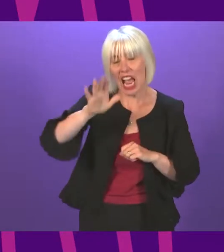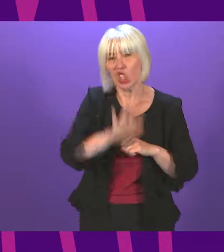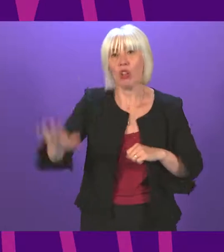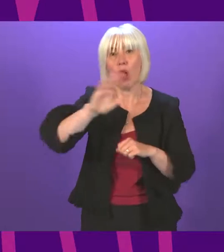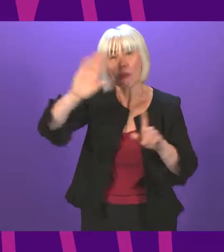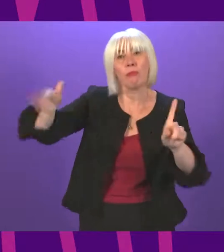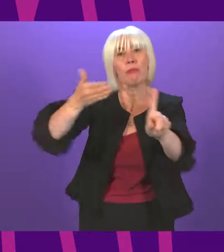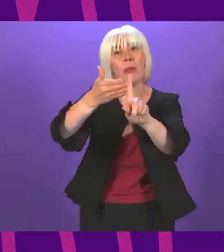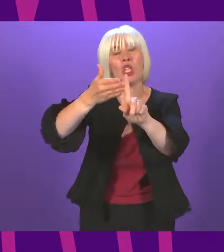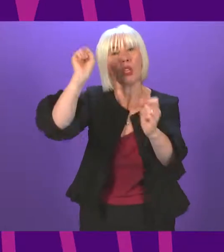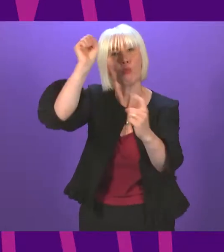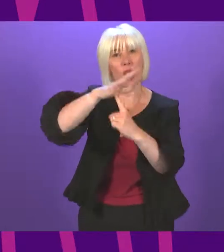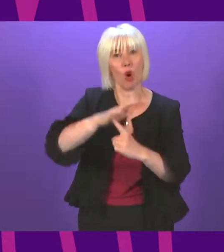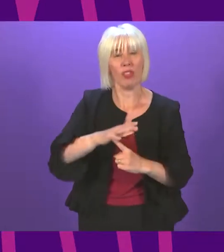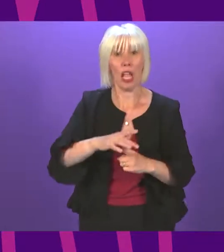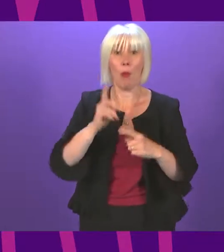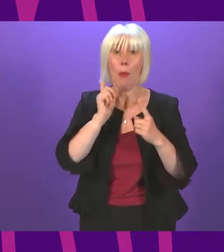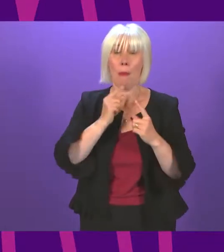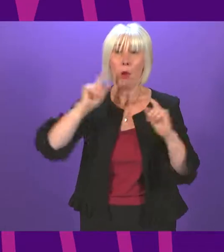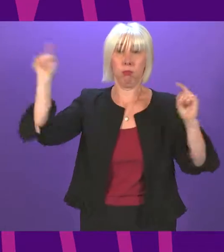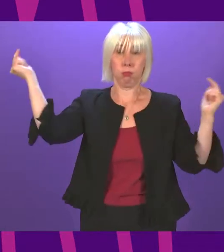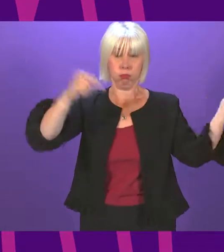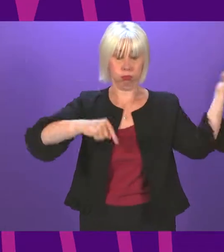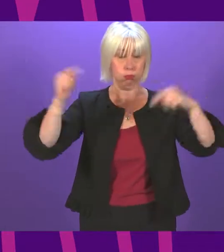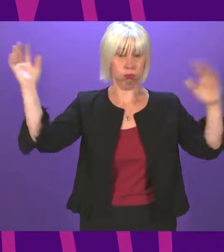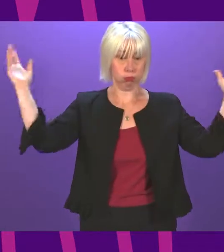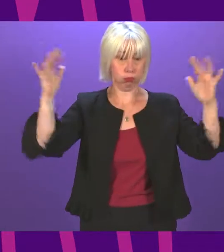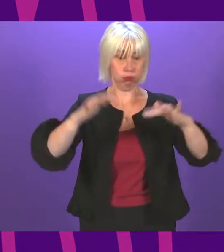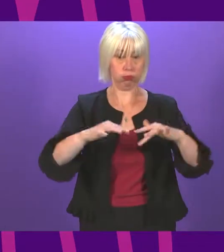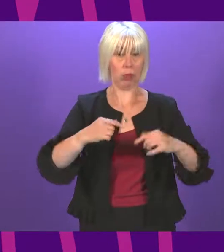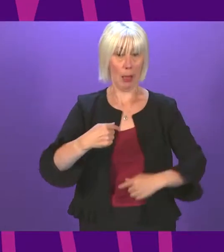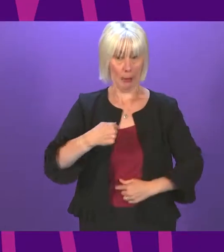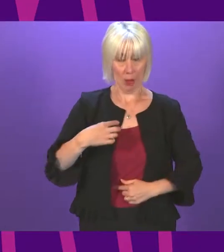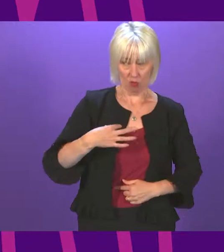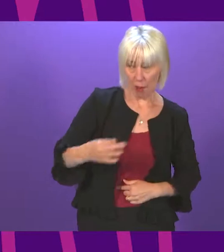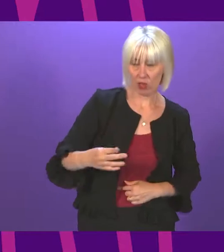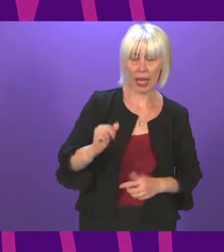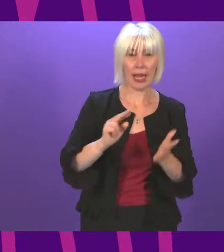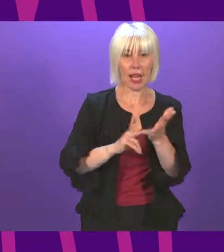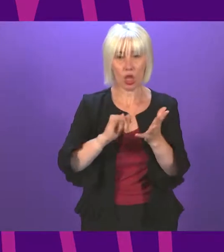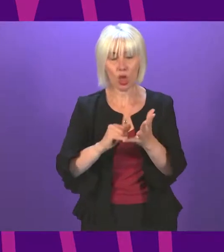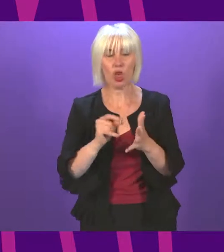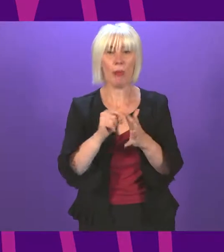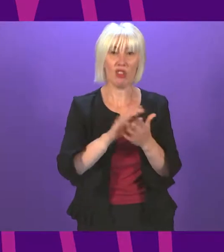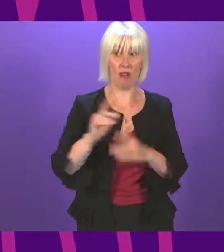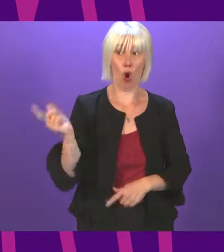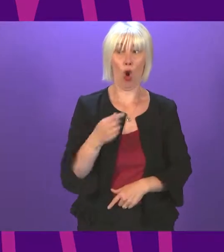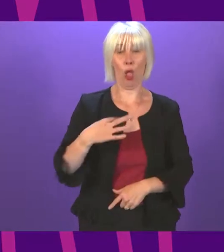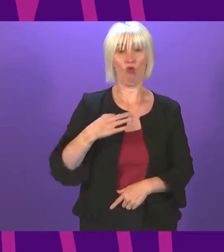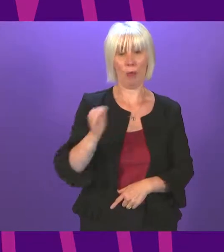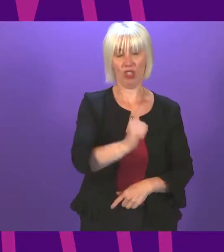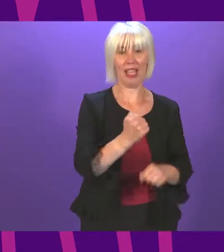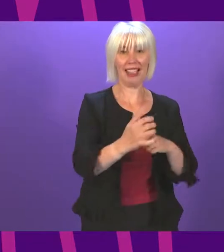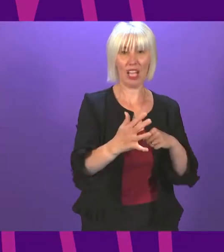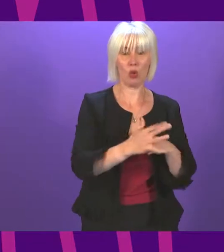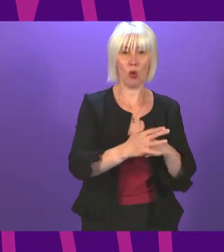But when the leaders of the world descend on Glasgow, a city represented by me, Nicola Sturgeon and Patrick Harvey, they'll be entering a city in the grip of a